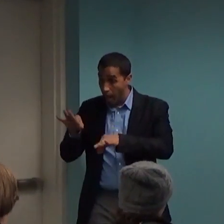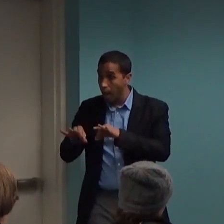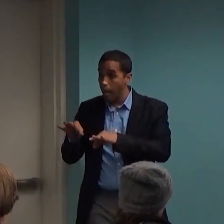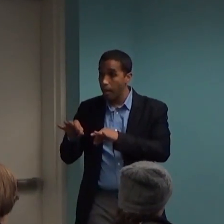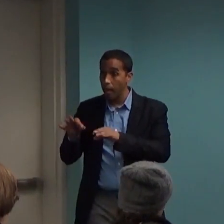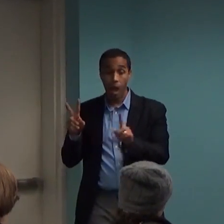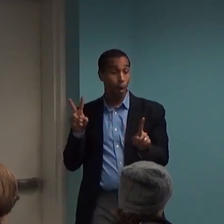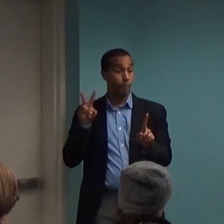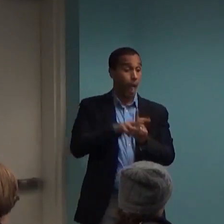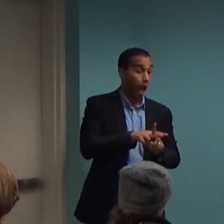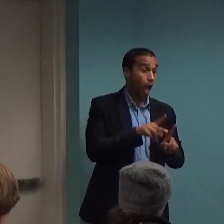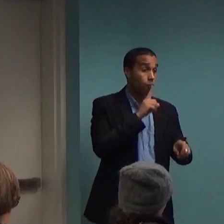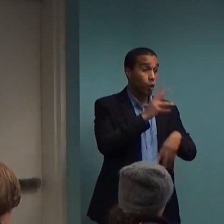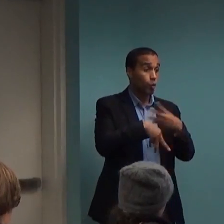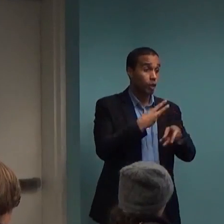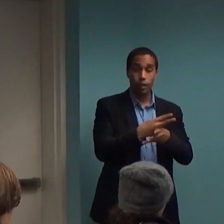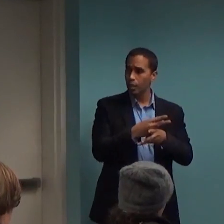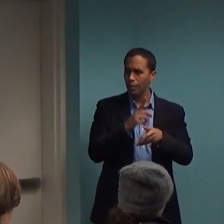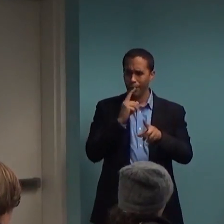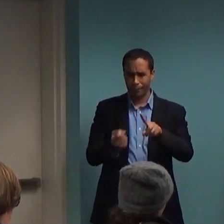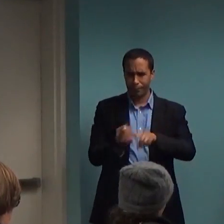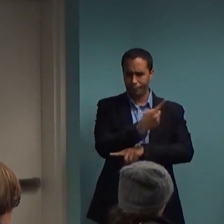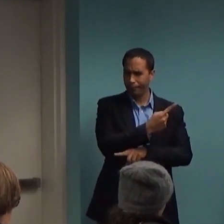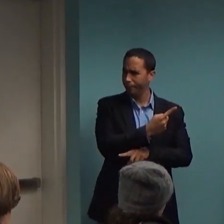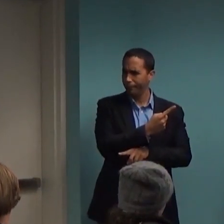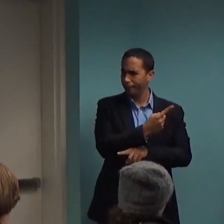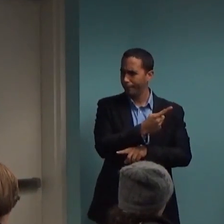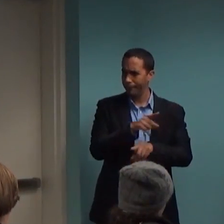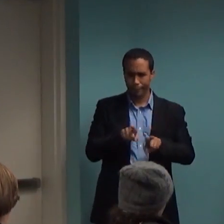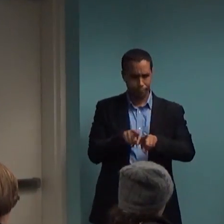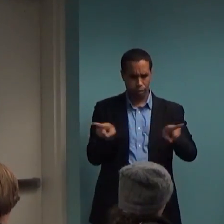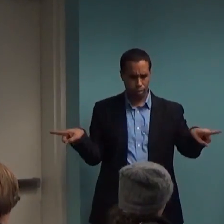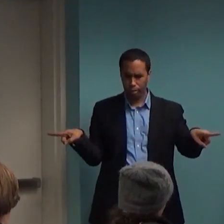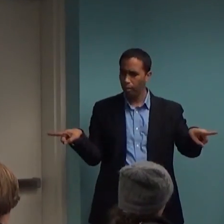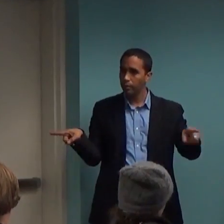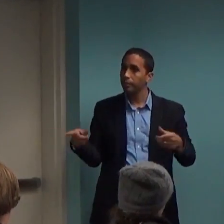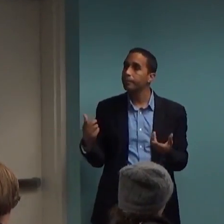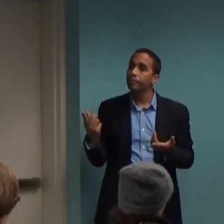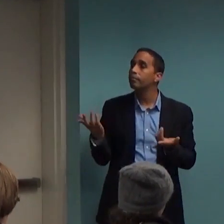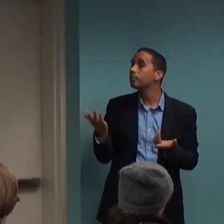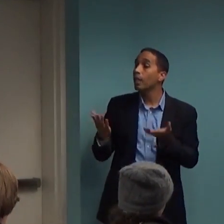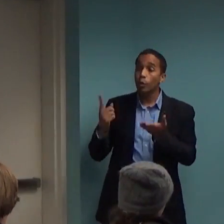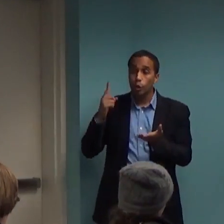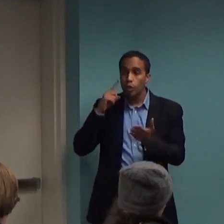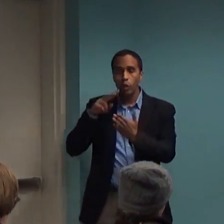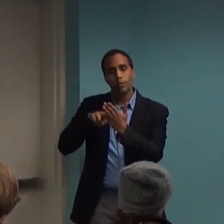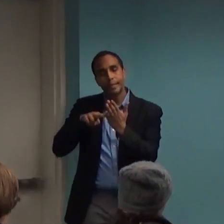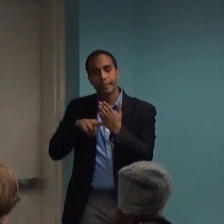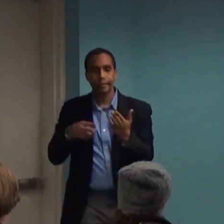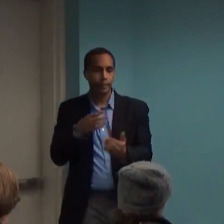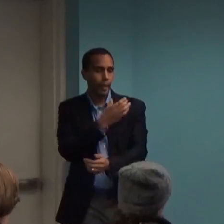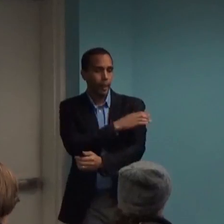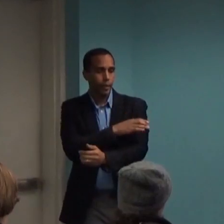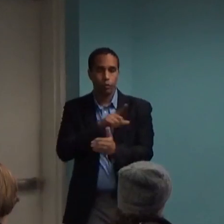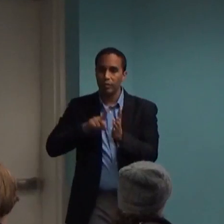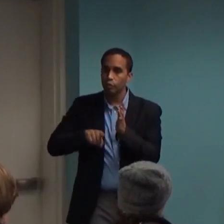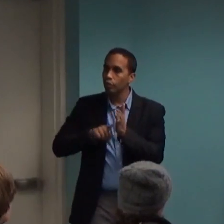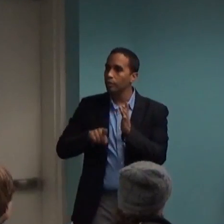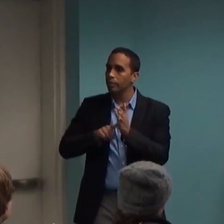difference. So when you hear about clinical research for psychiatric medication, most of them are either, they're from 8 to 20 weeks that the medication